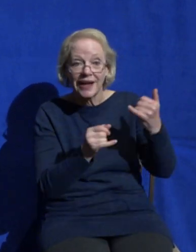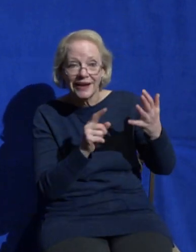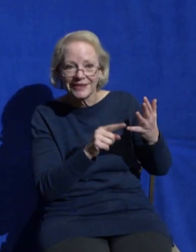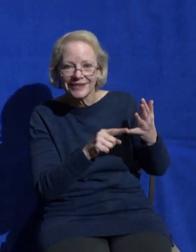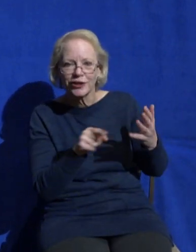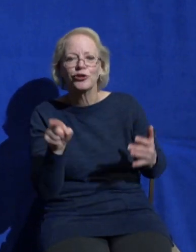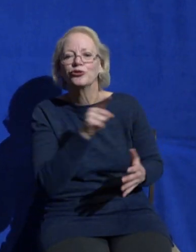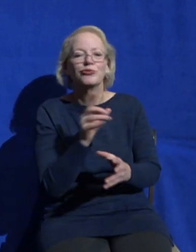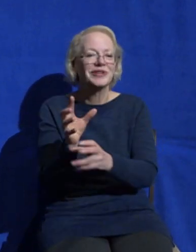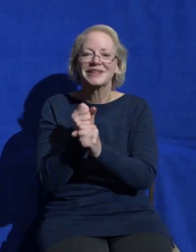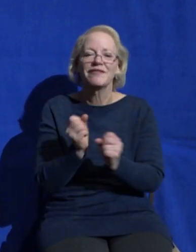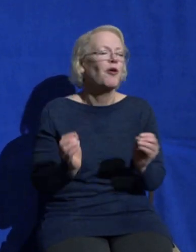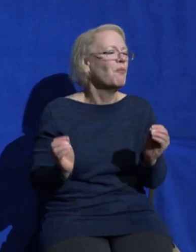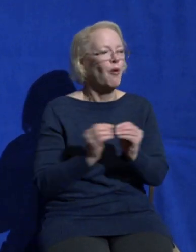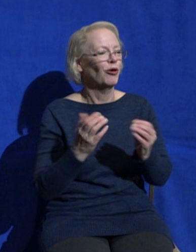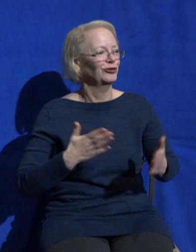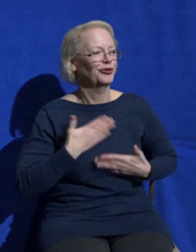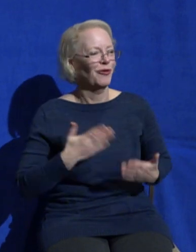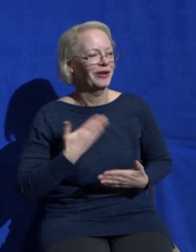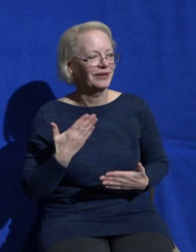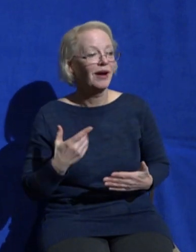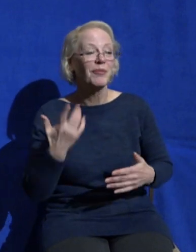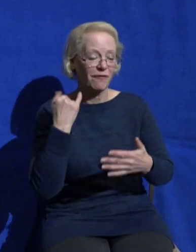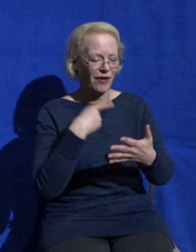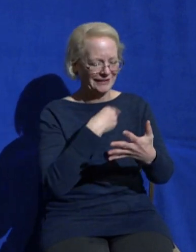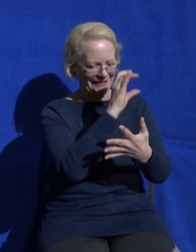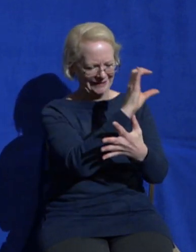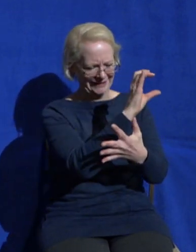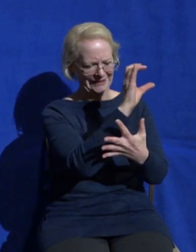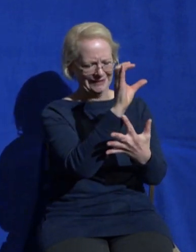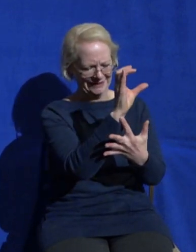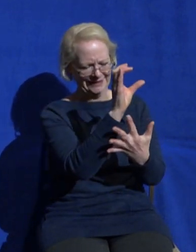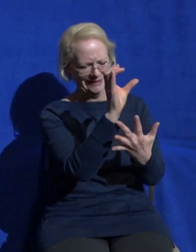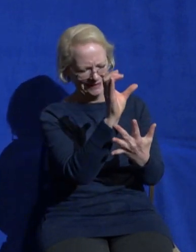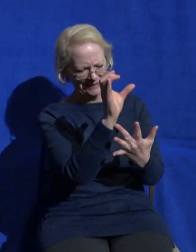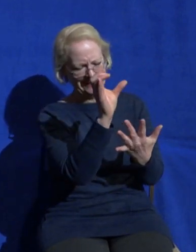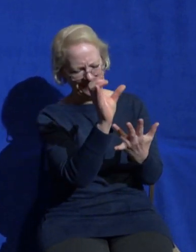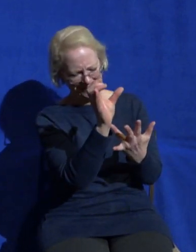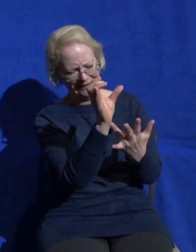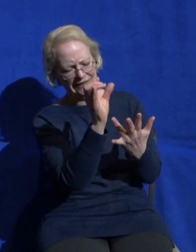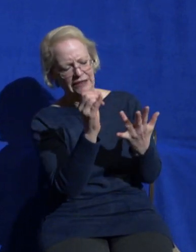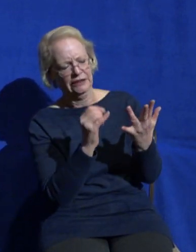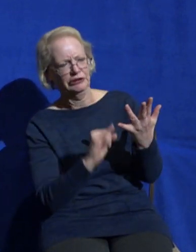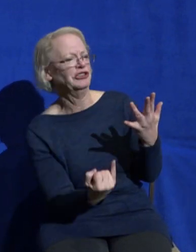I couldn't come up with another C after the 9 a.m. people were texting me all kinds of different C words right but